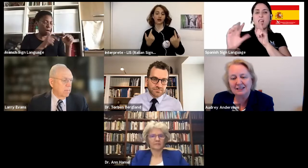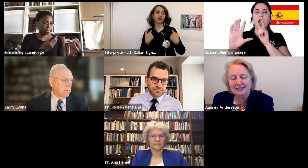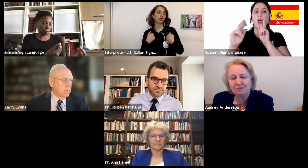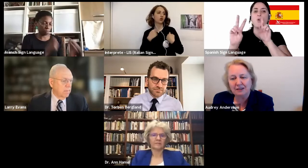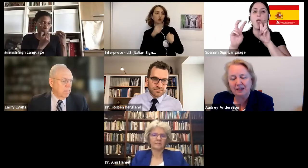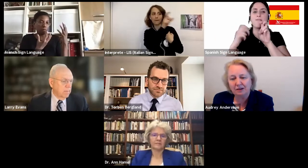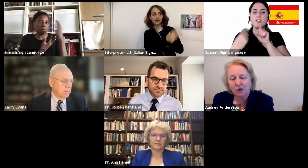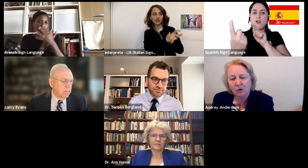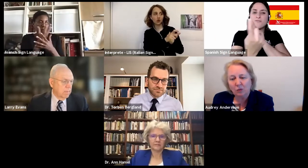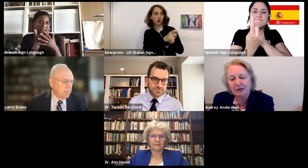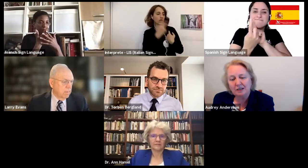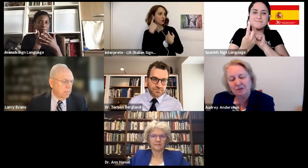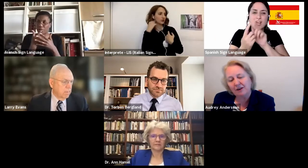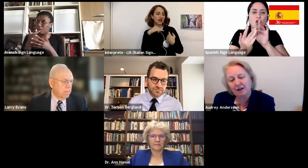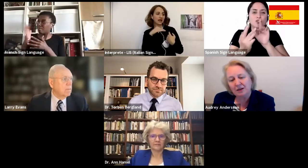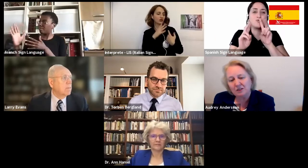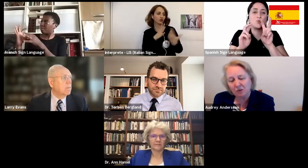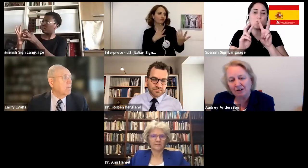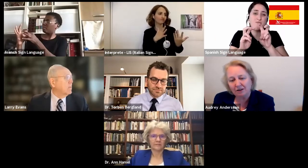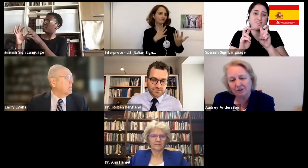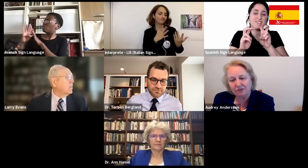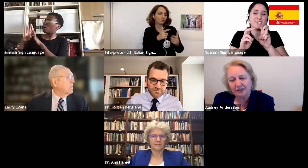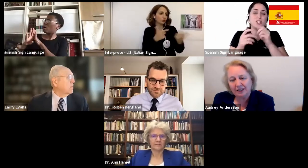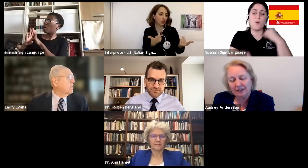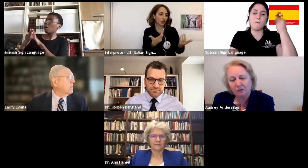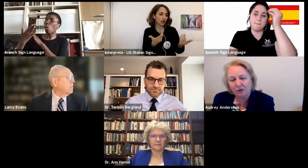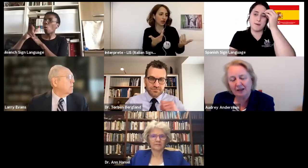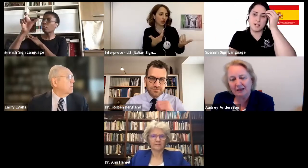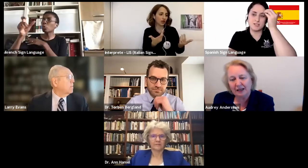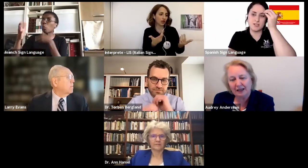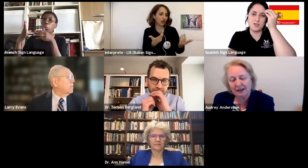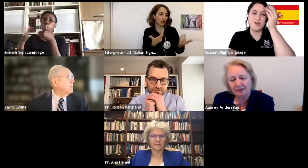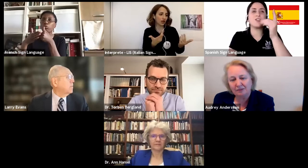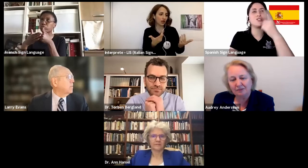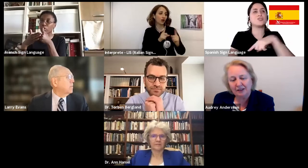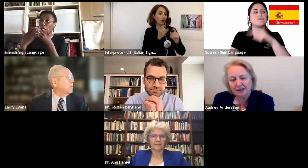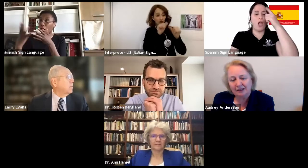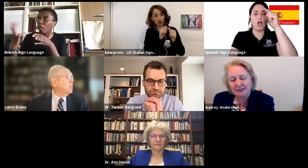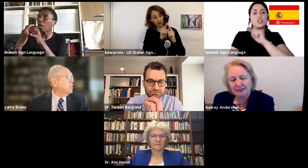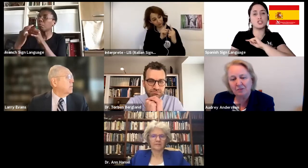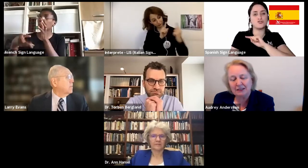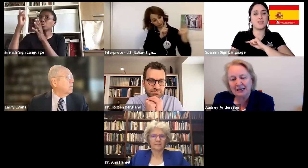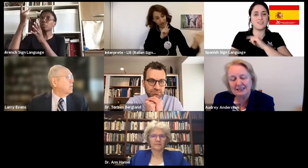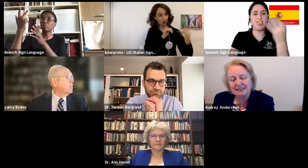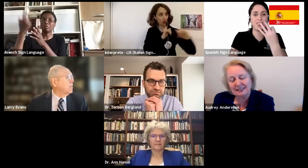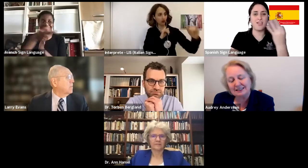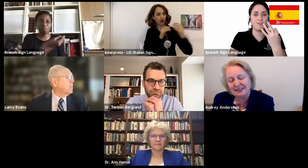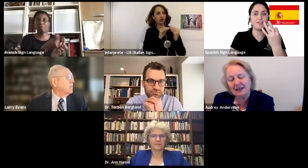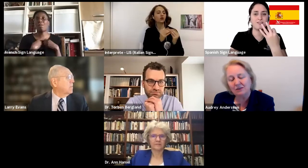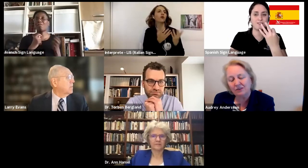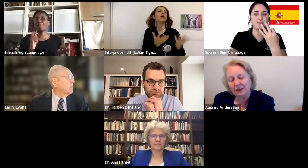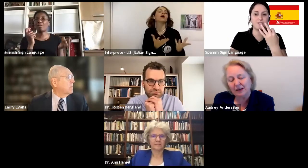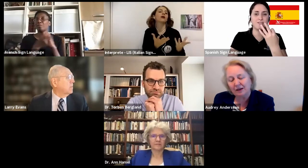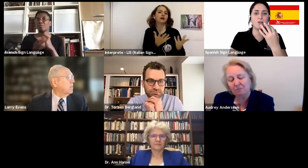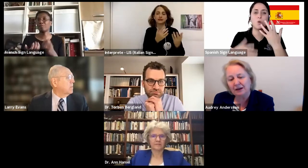think that is something that we need to be very much aware of that when, um, someone dies, yes,